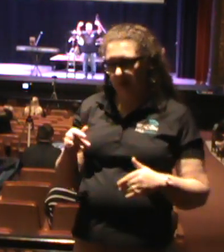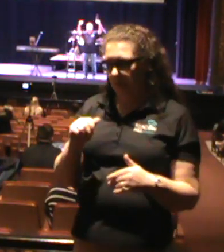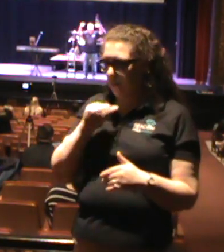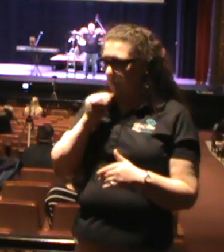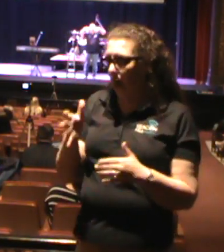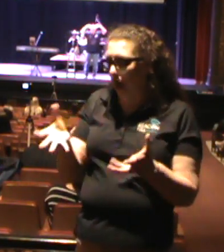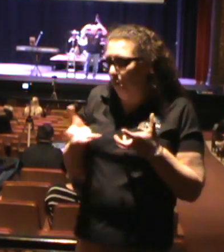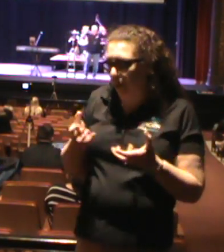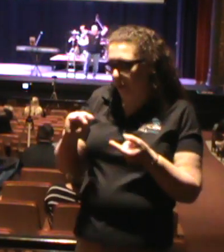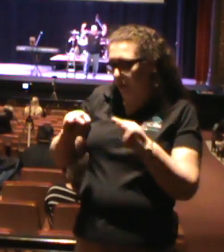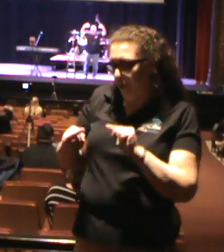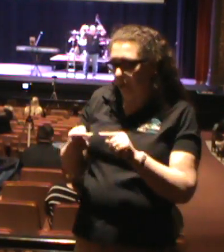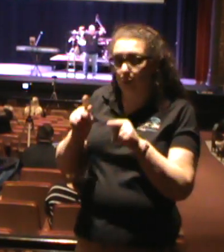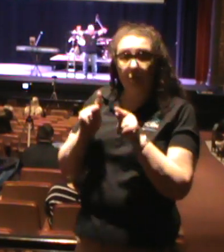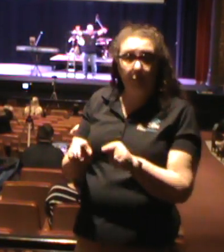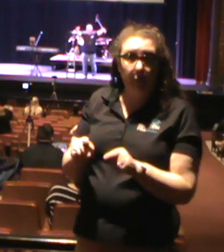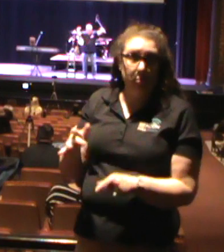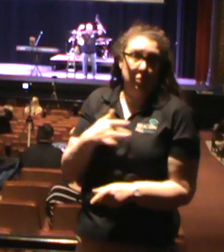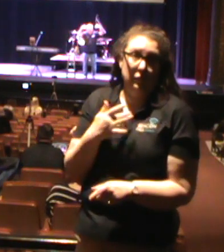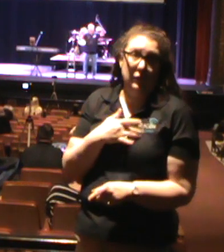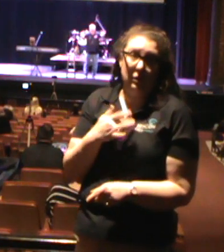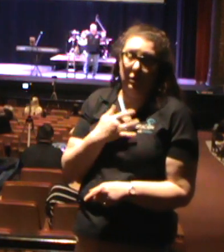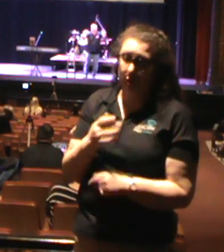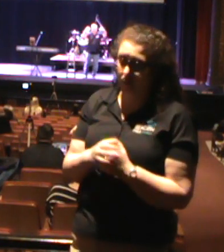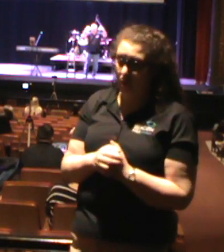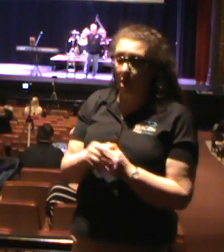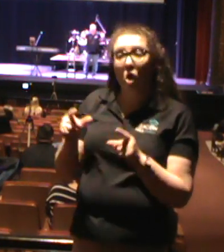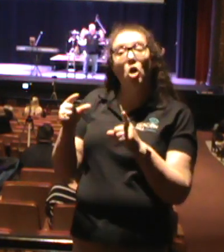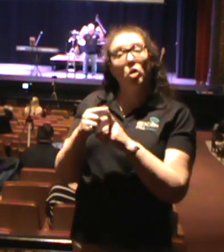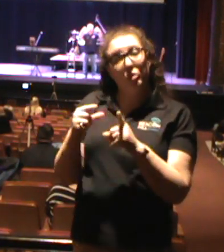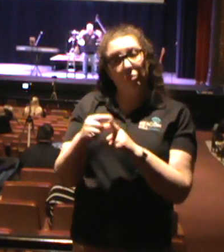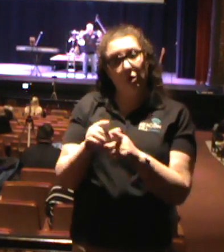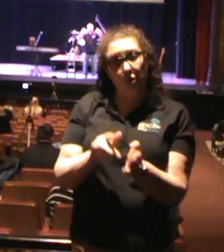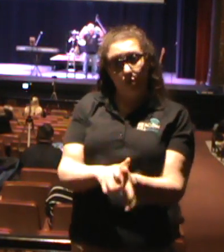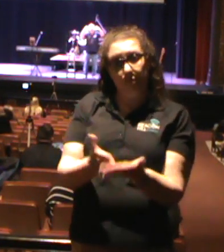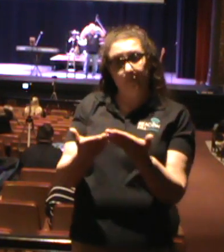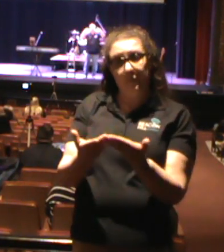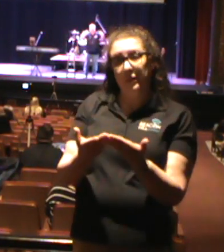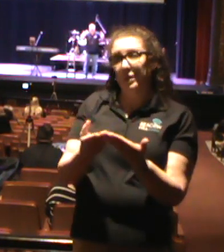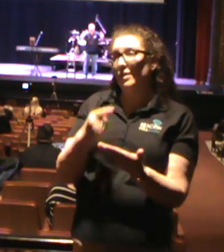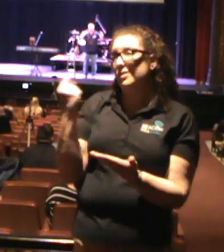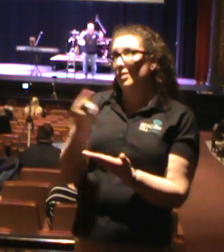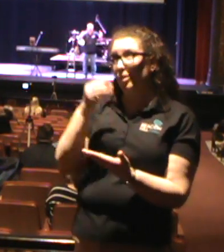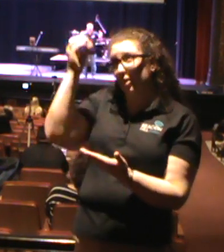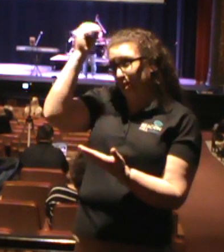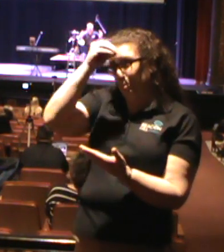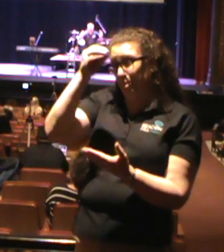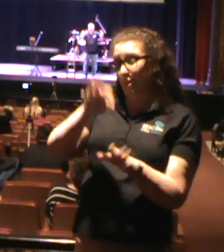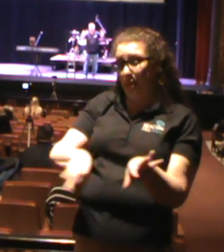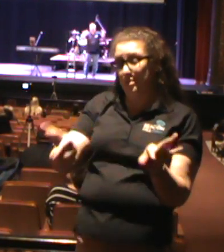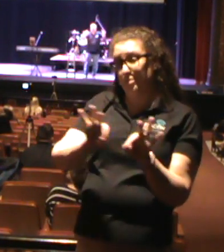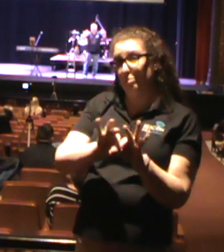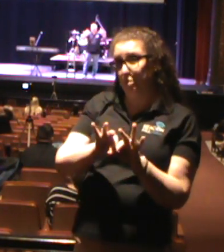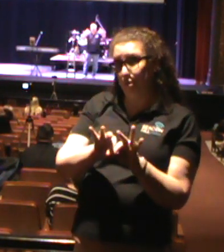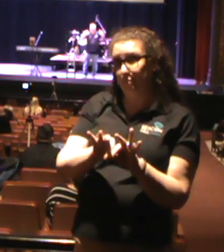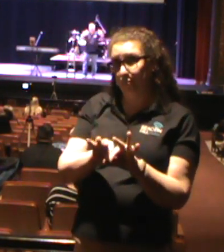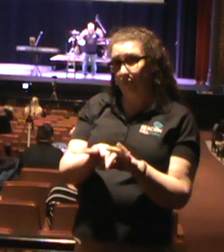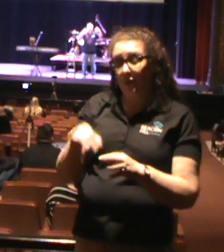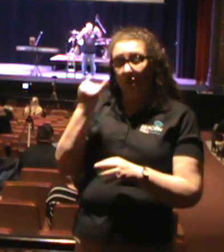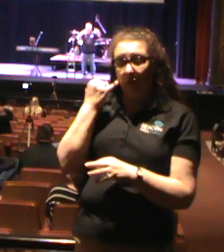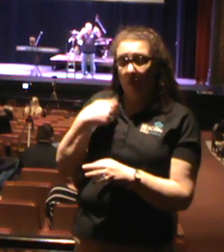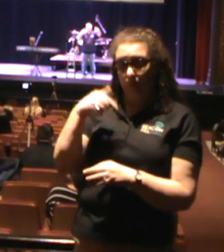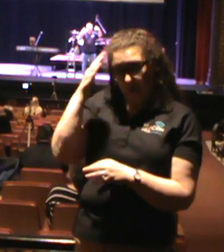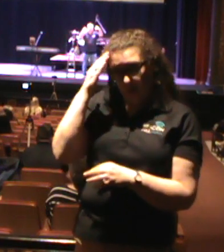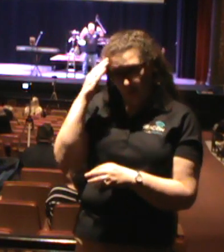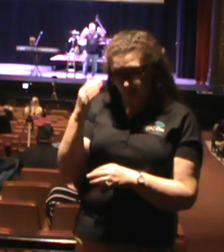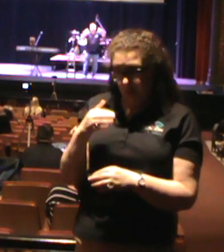numbers in this building and open up the balcony. The word is the only opinion that matters, church. If I know